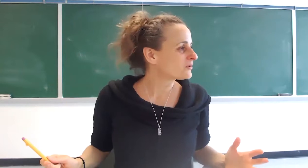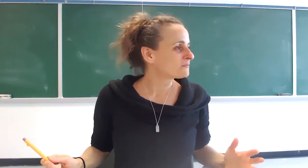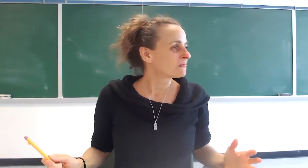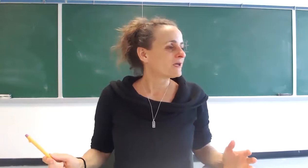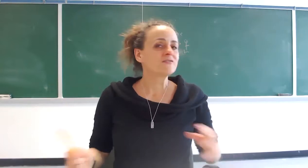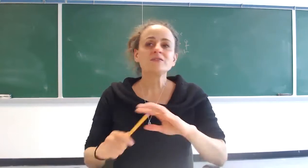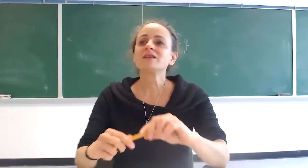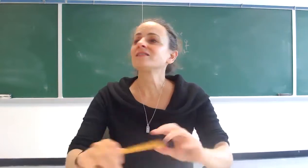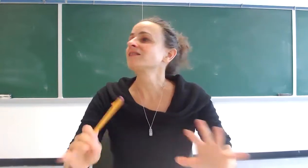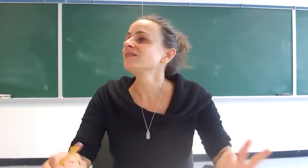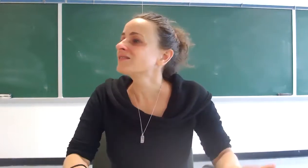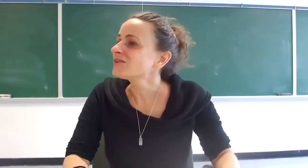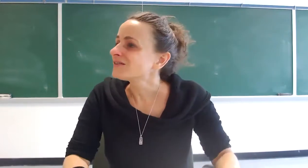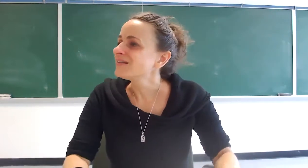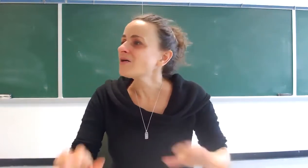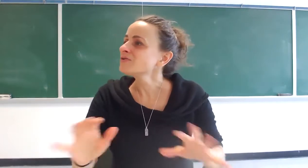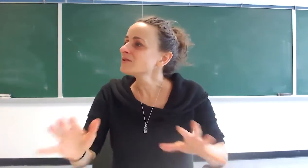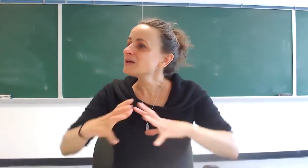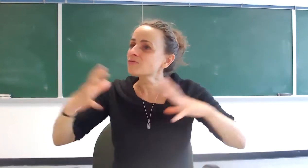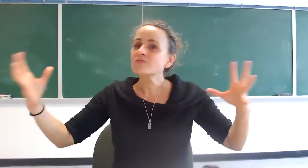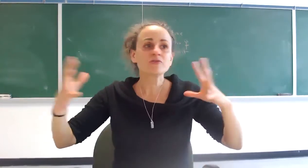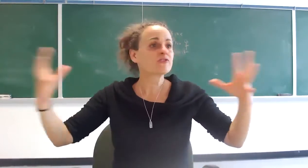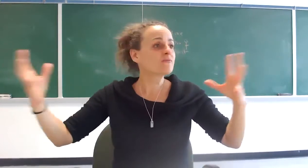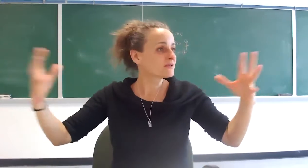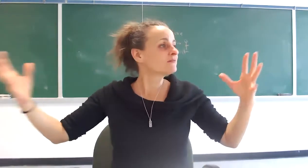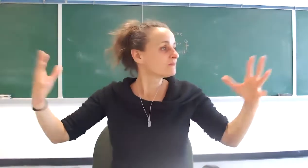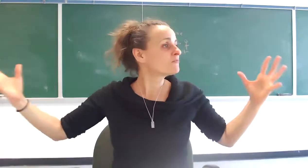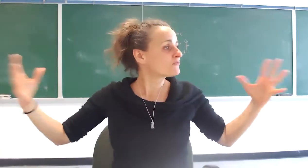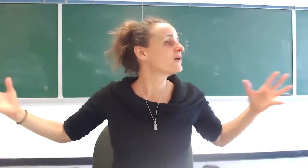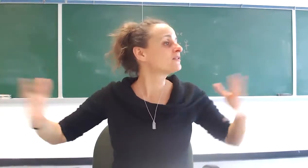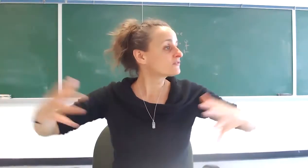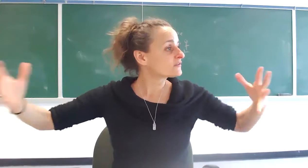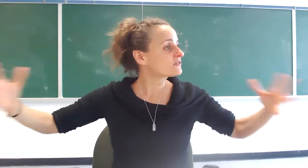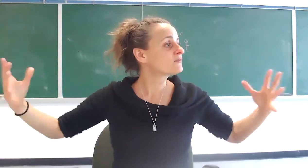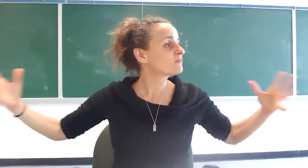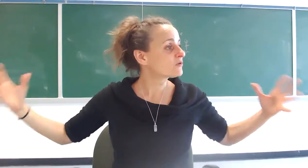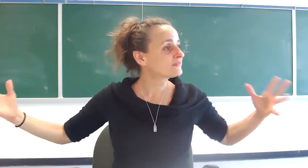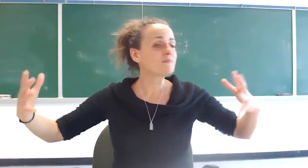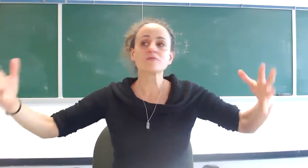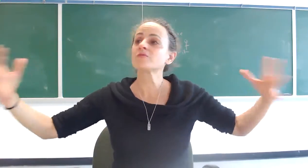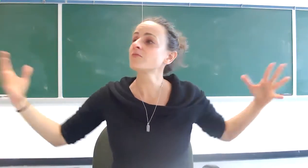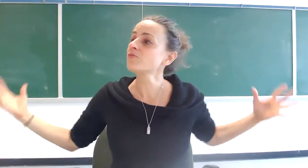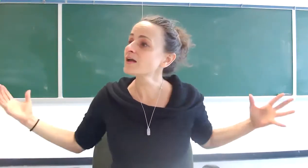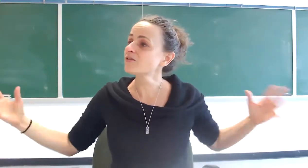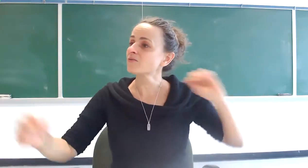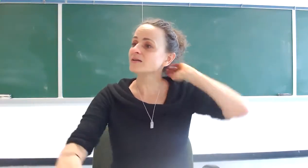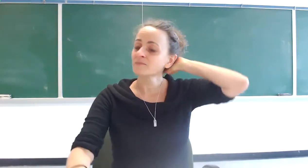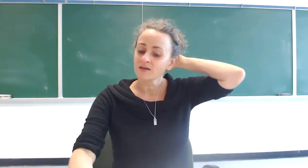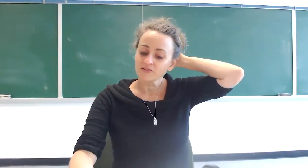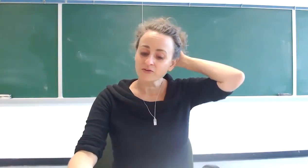and so living us is like this is good now you can make room for something more profound for something with more depth with more preps right so